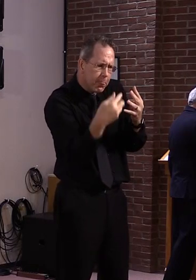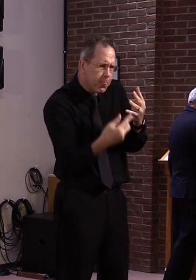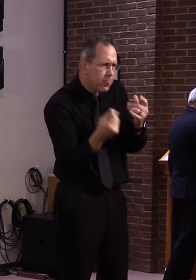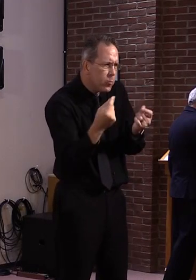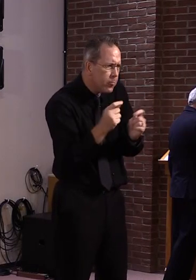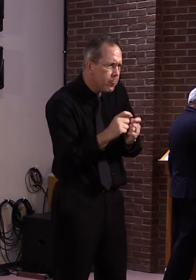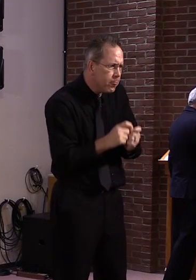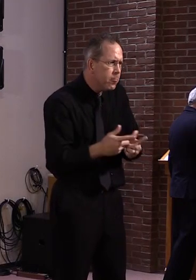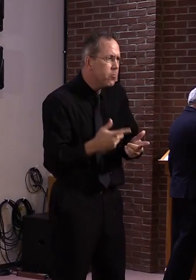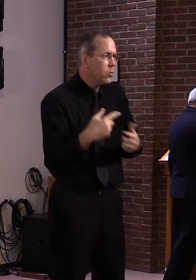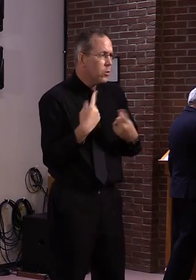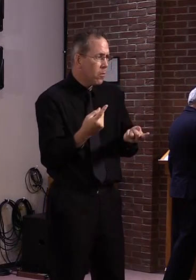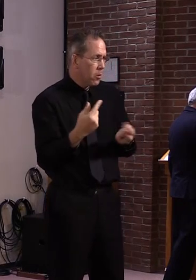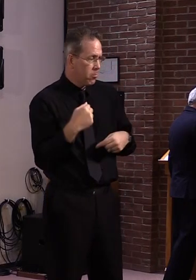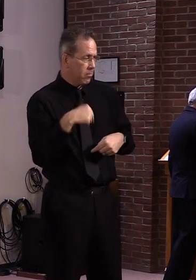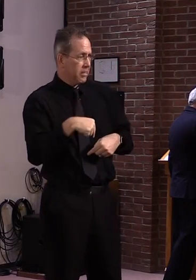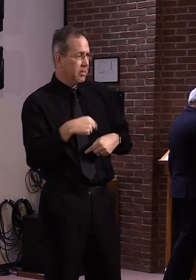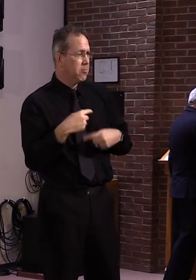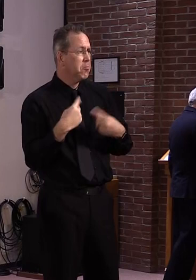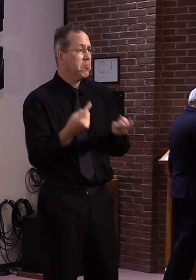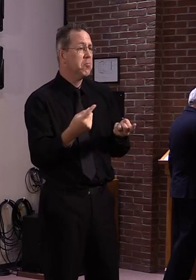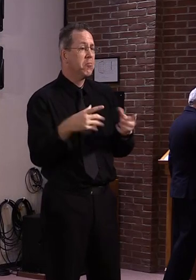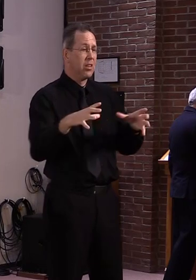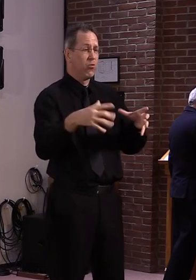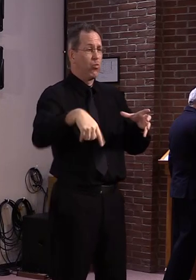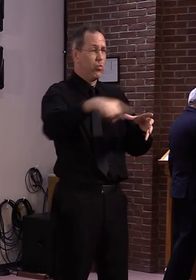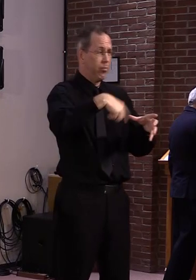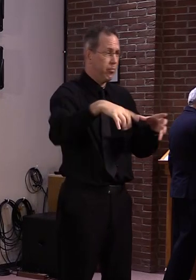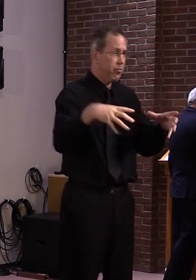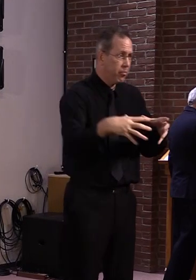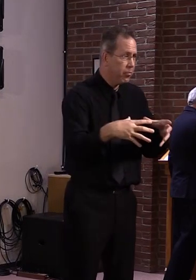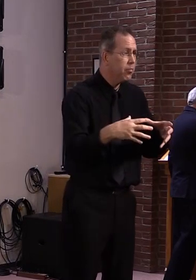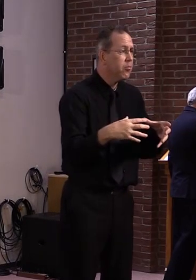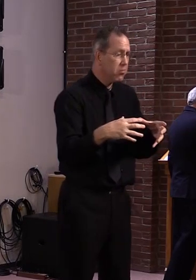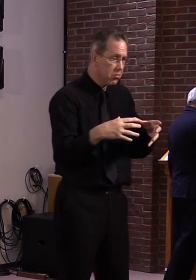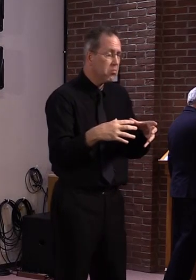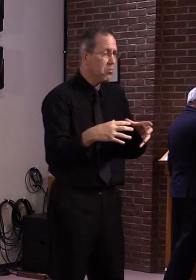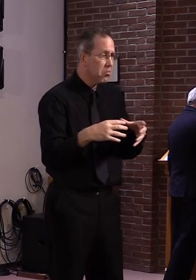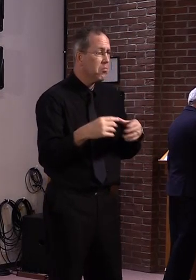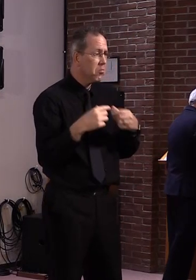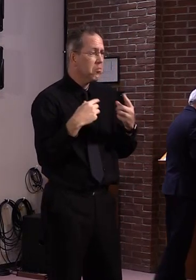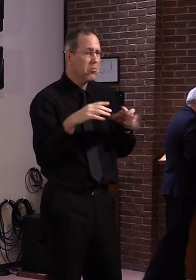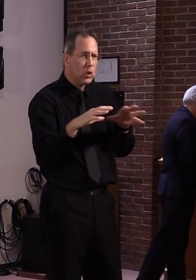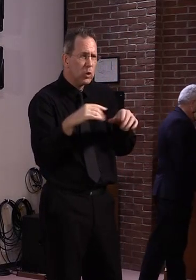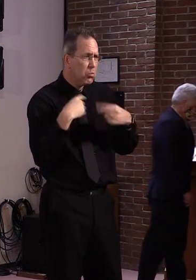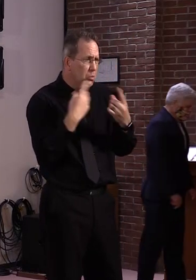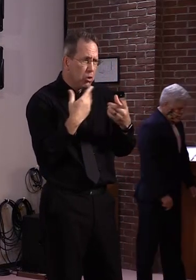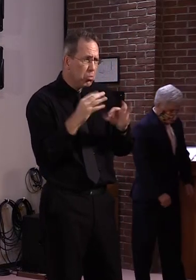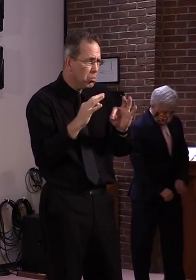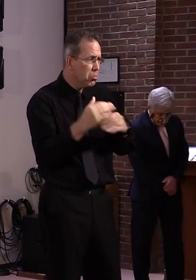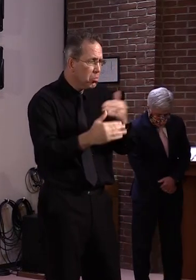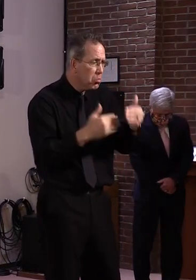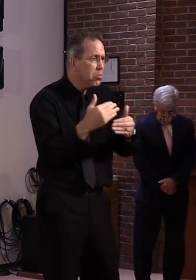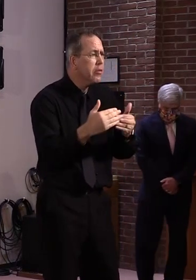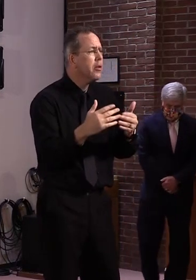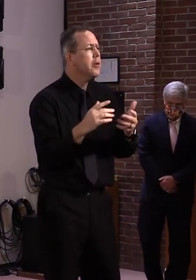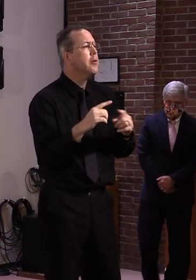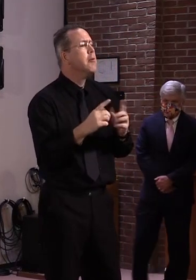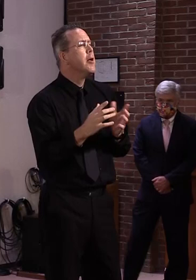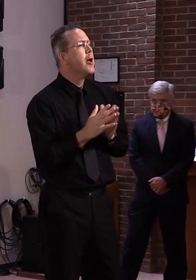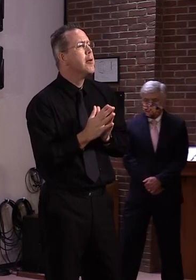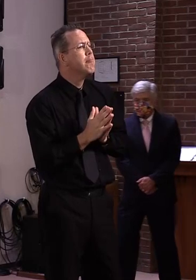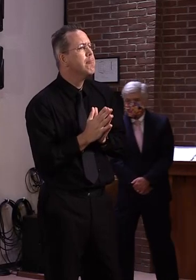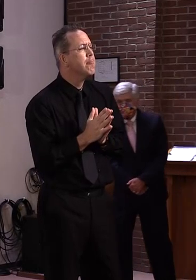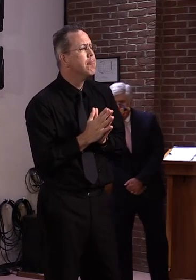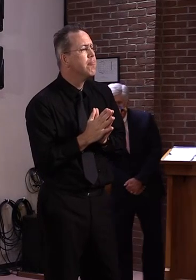would already supersede work that's going on. But more importantly, I think, to what extent would it support the practical implementation